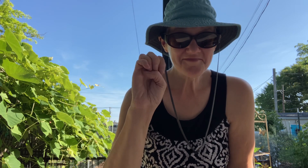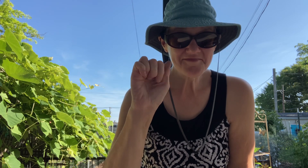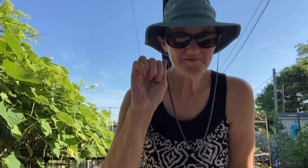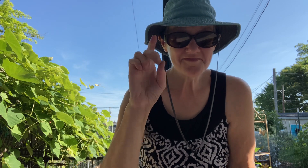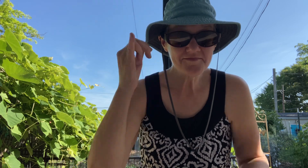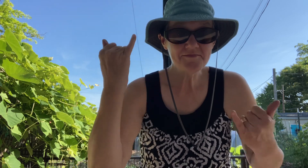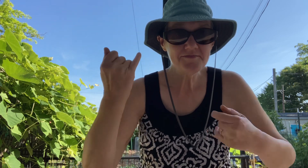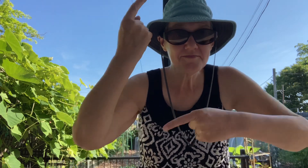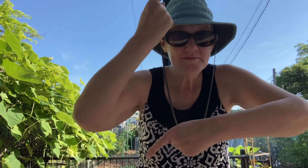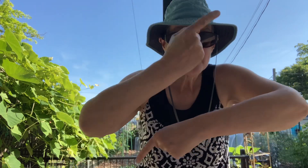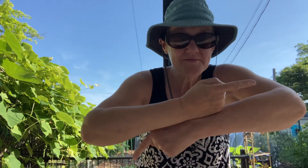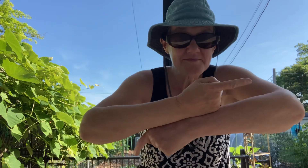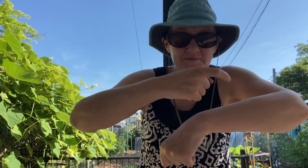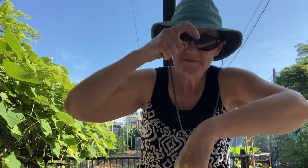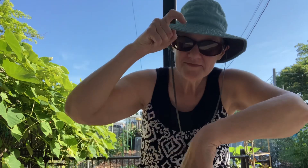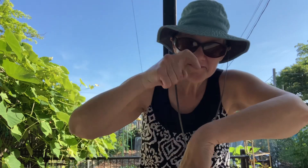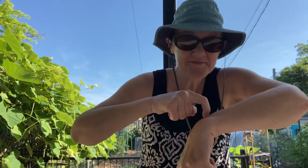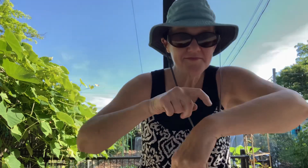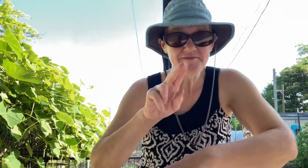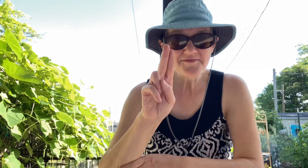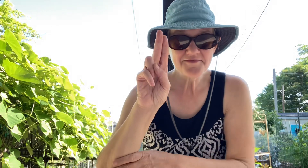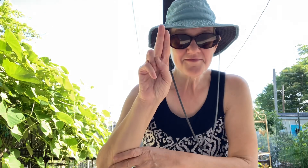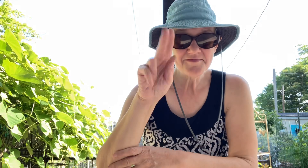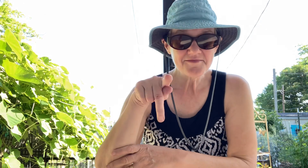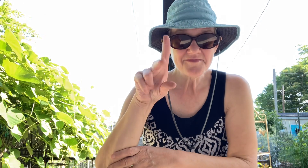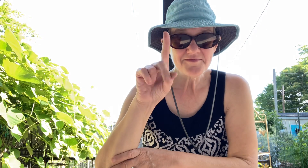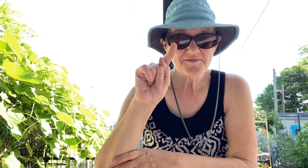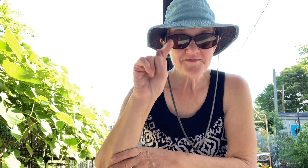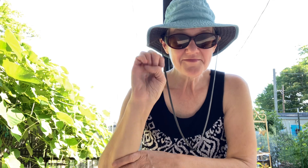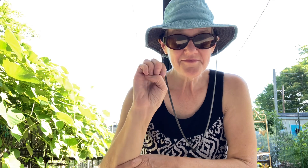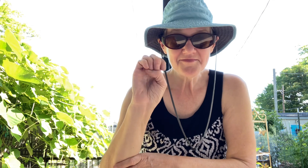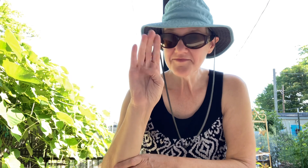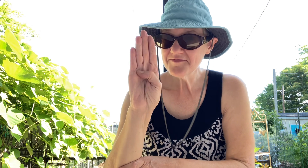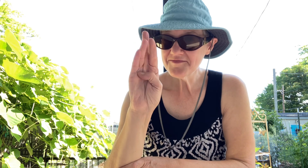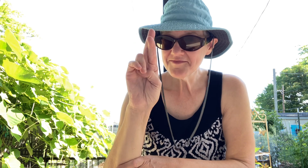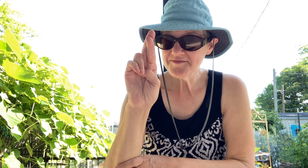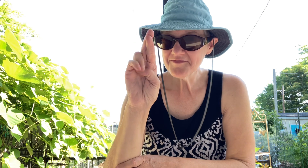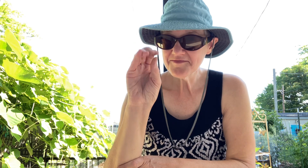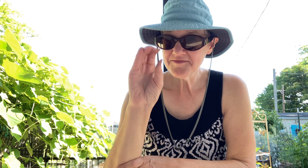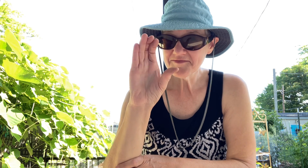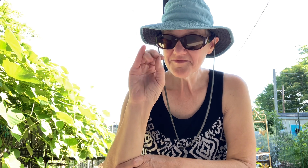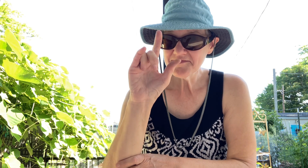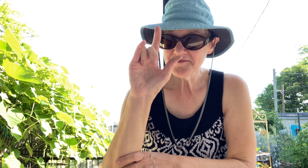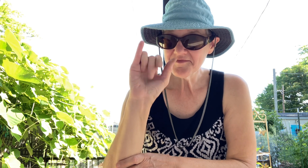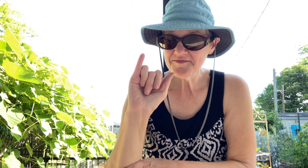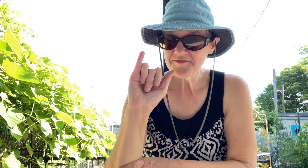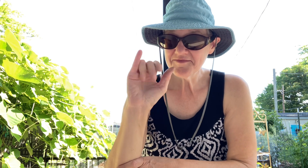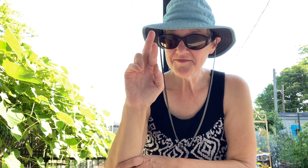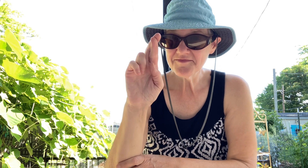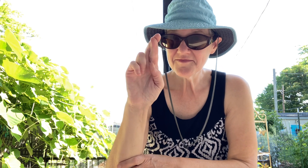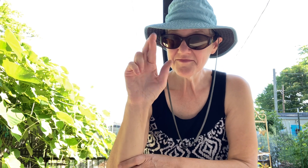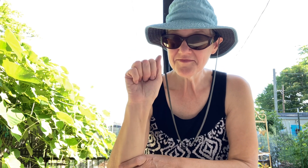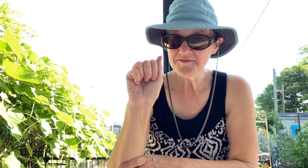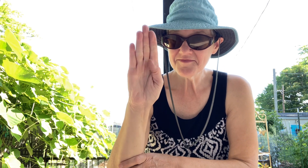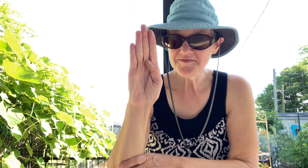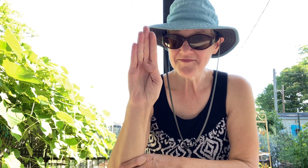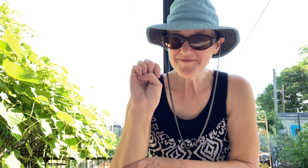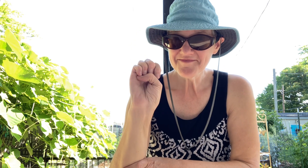today i'm gonna give you a broccoli rob update